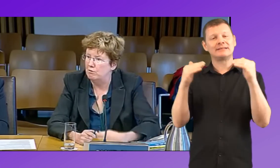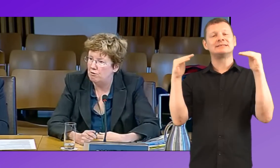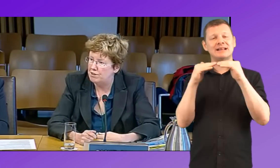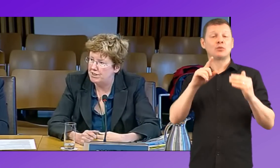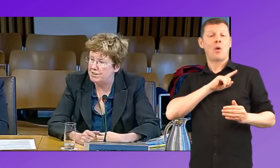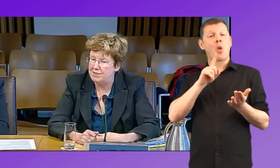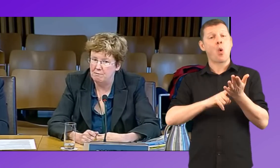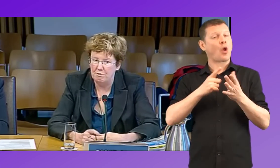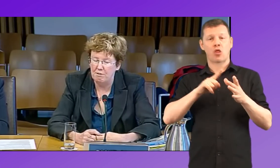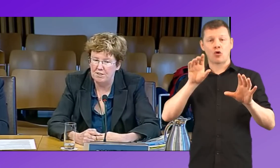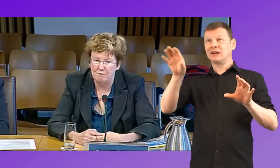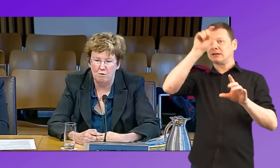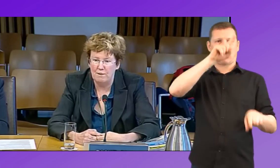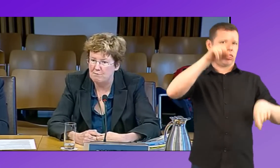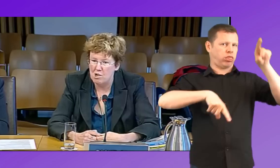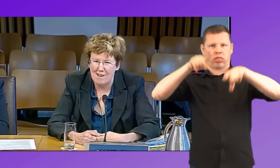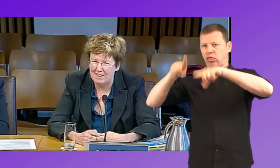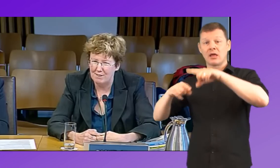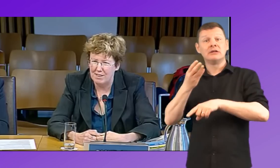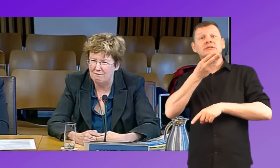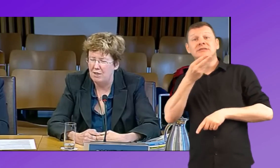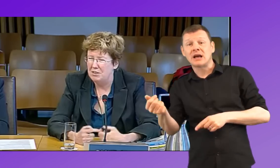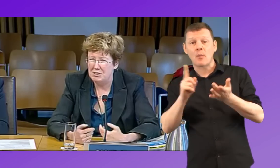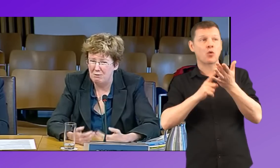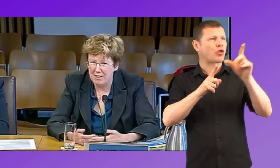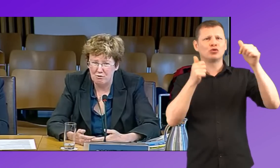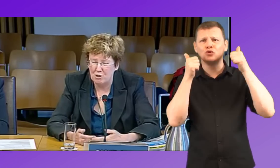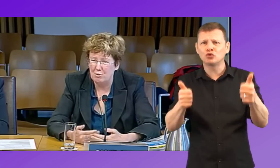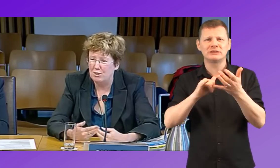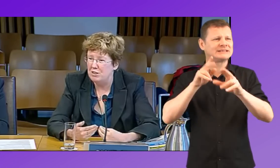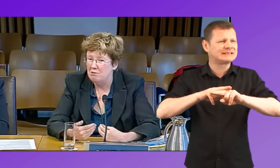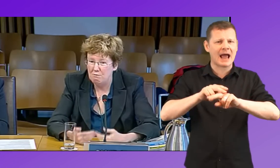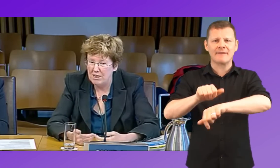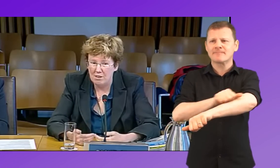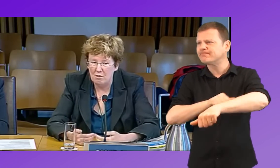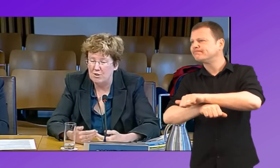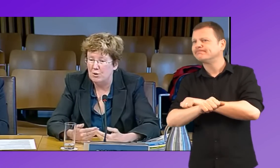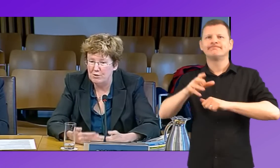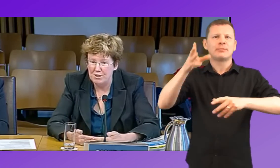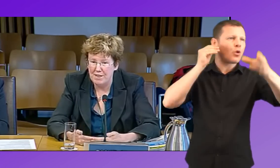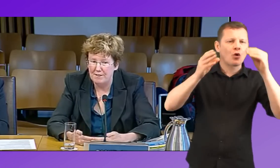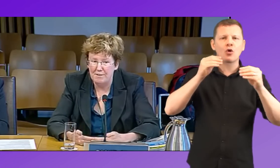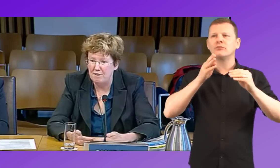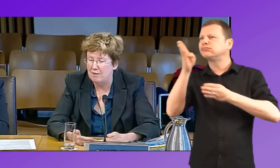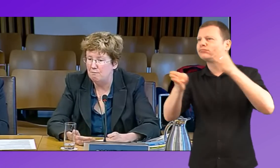authorities. And some authorities have got very proactive staff, go on extra courses, read a lot, understand the early